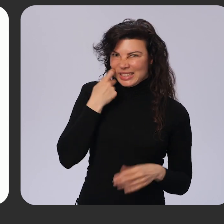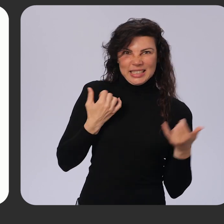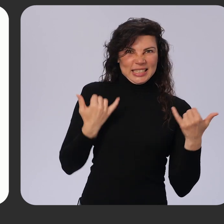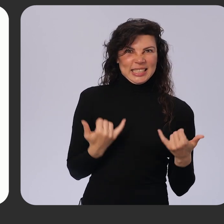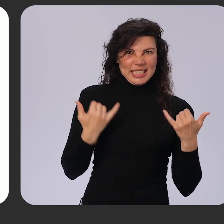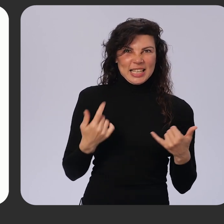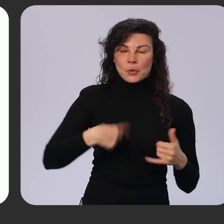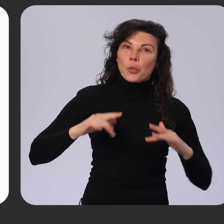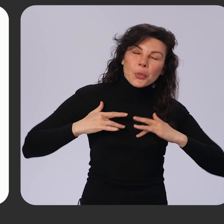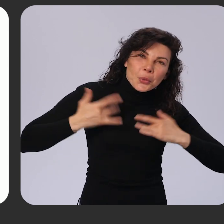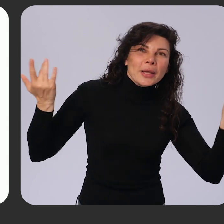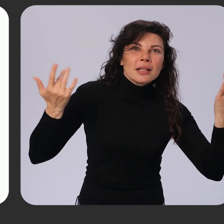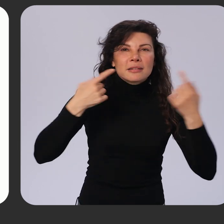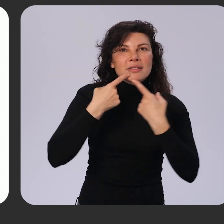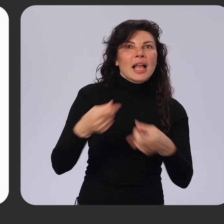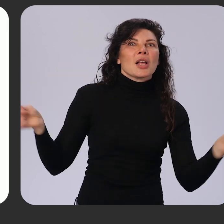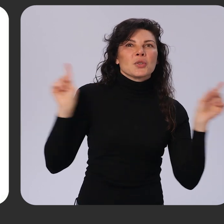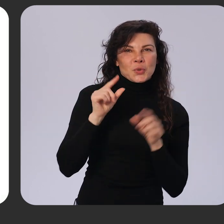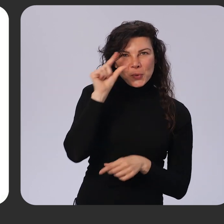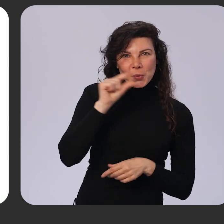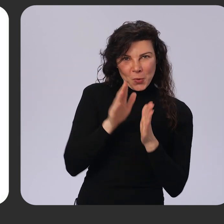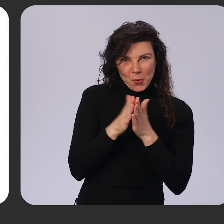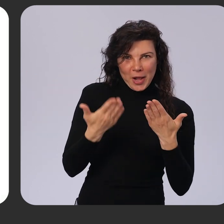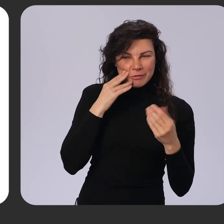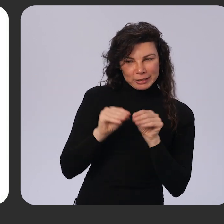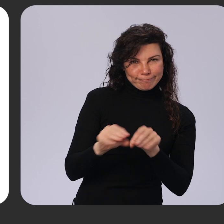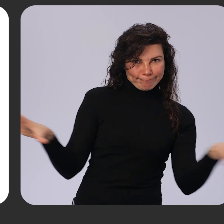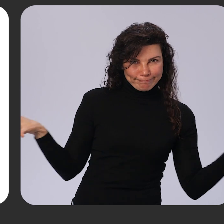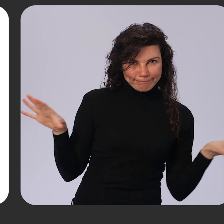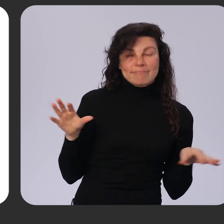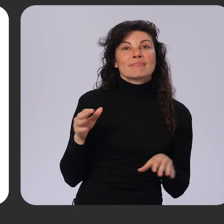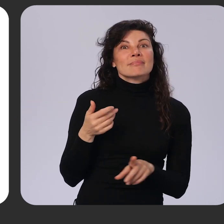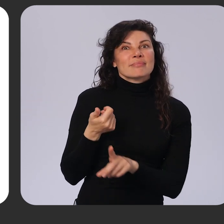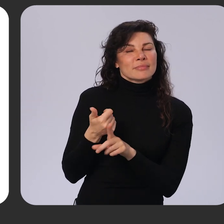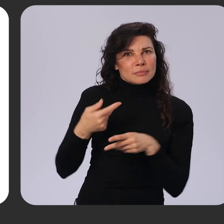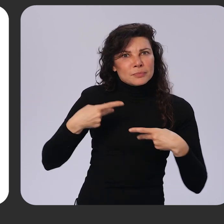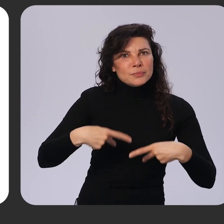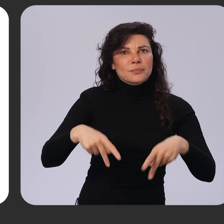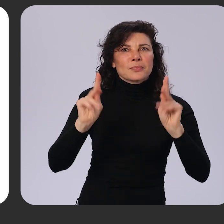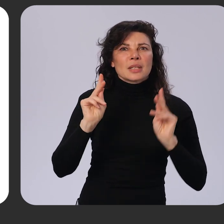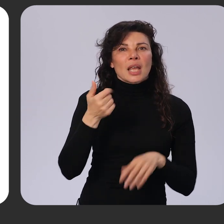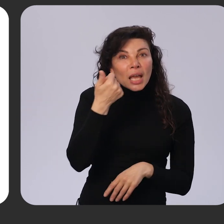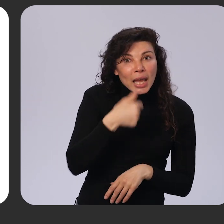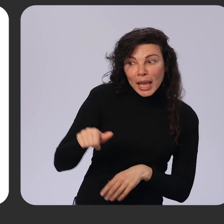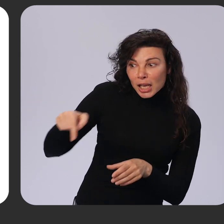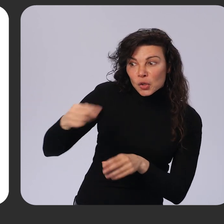thrilled to announce the Google Wallet. The Google Wallet allows any user with an Android